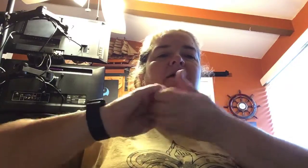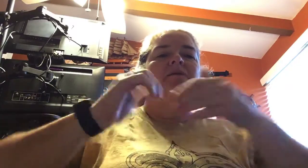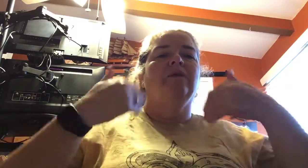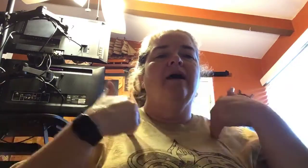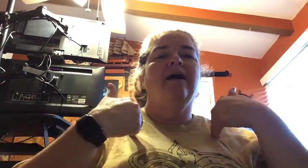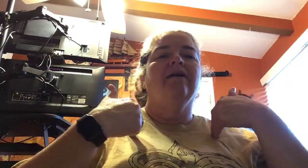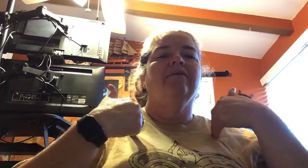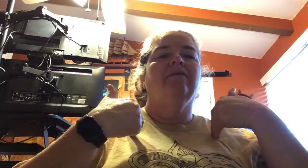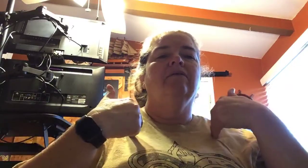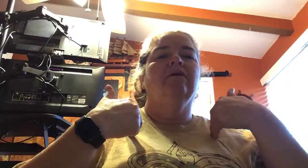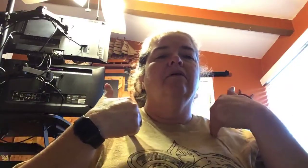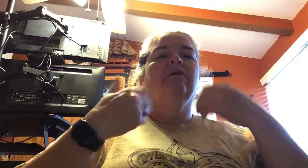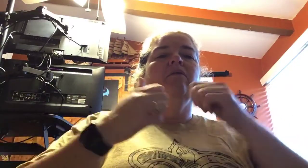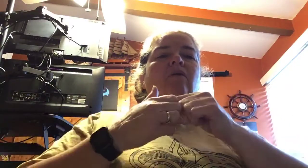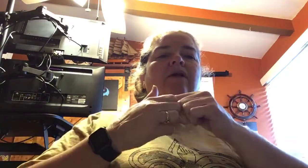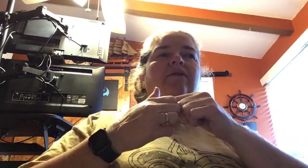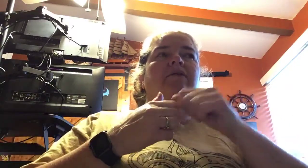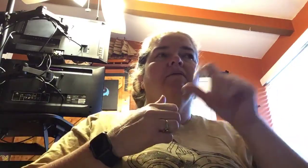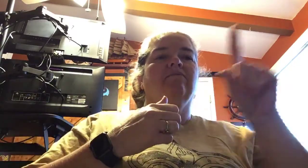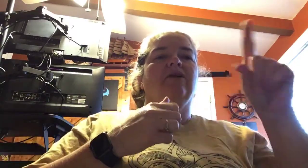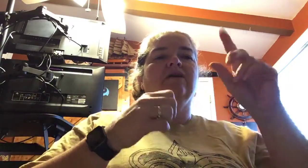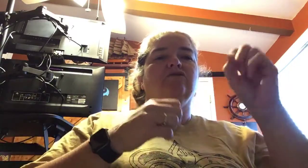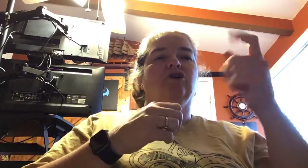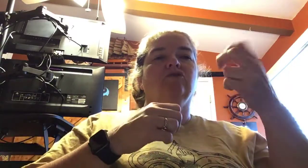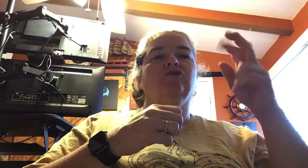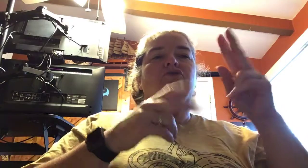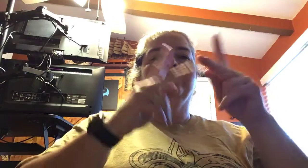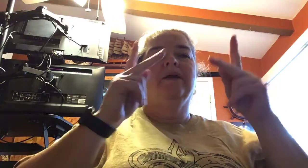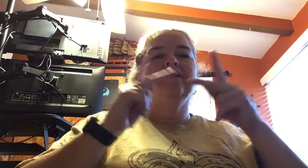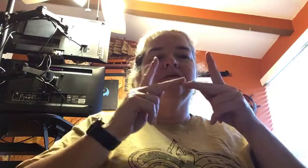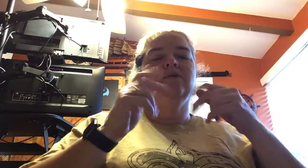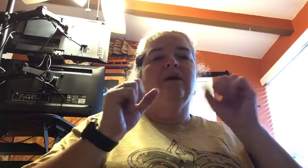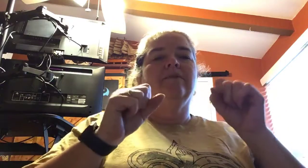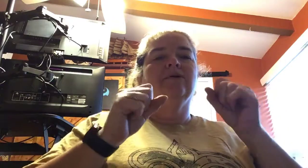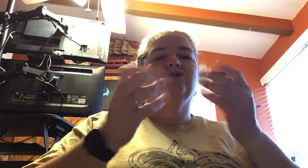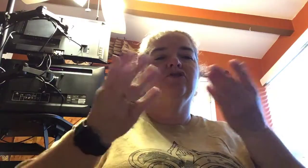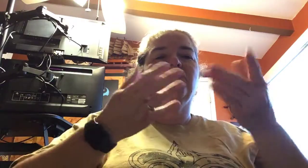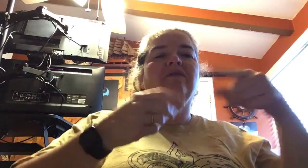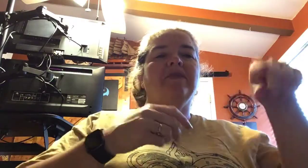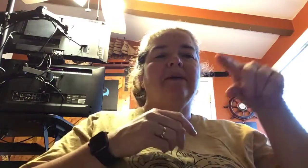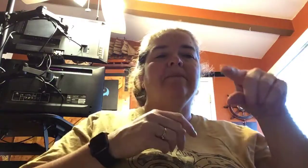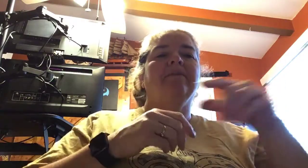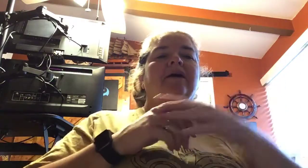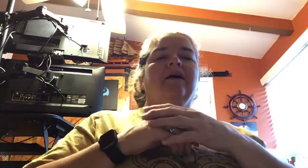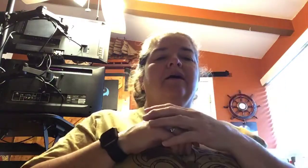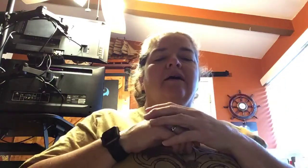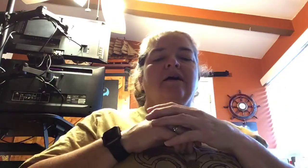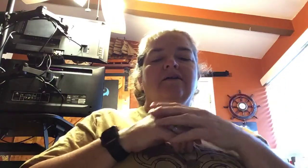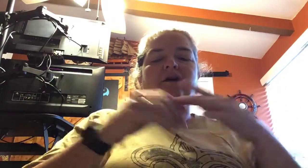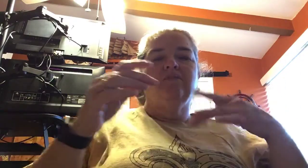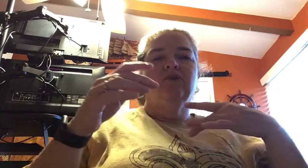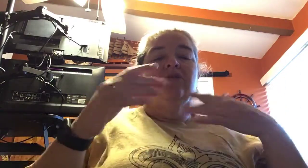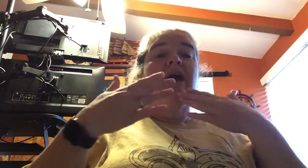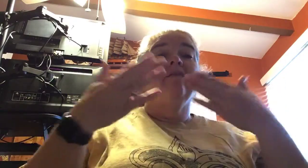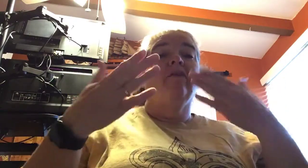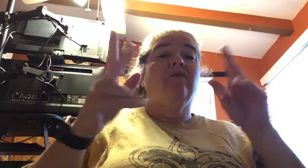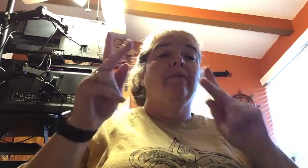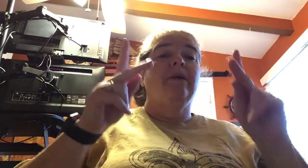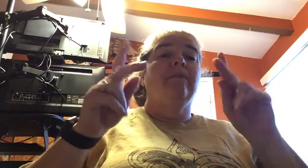we have with that child serves place. We're able to serve them. So, I'm just thankful for the people